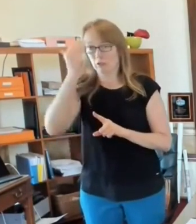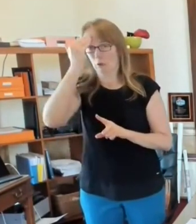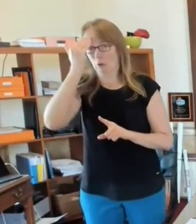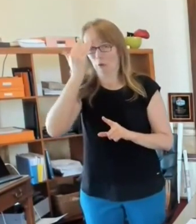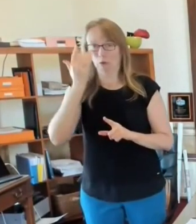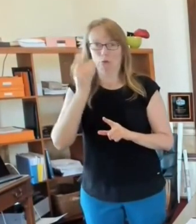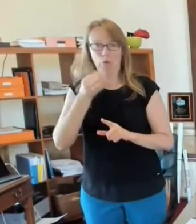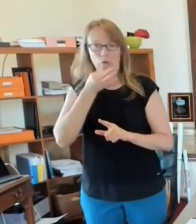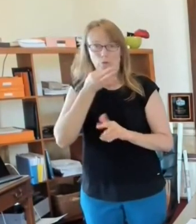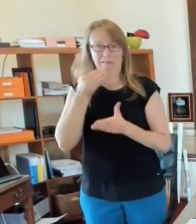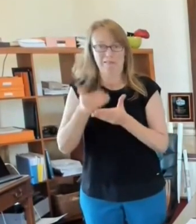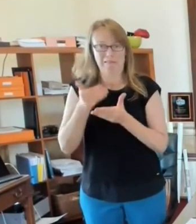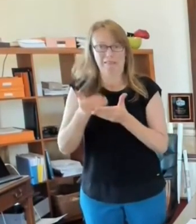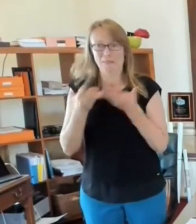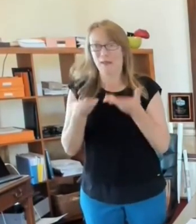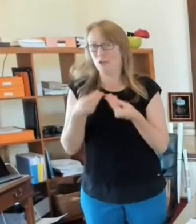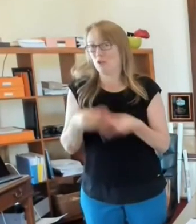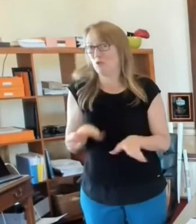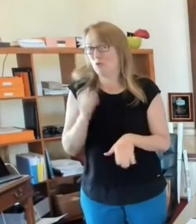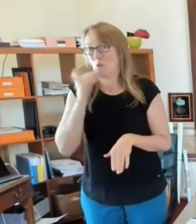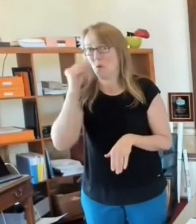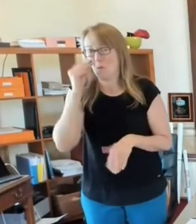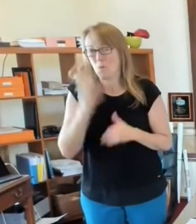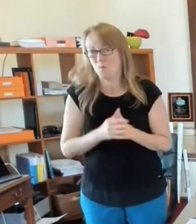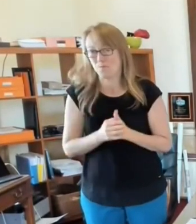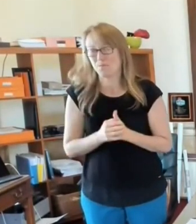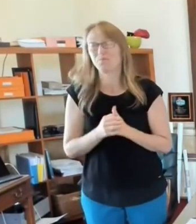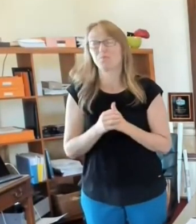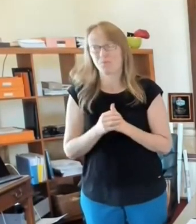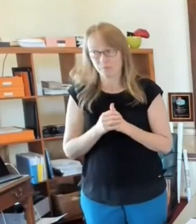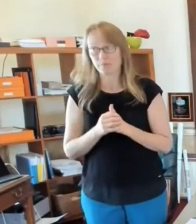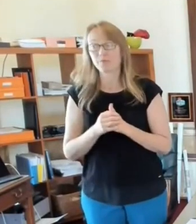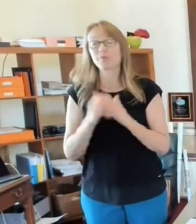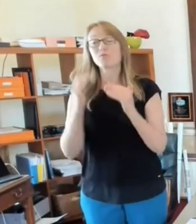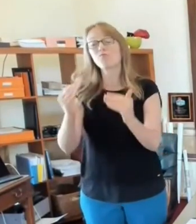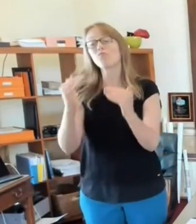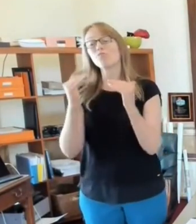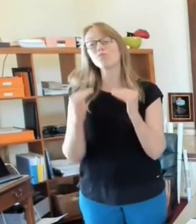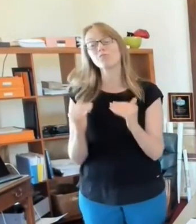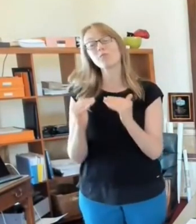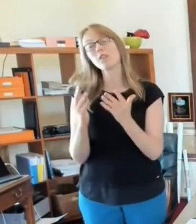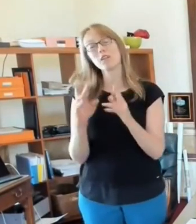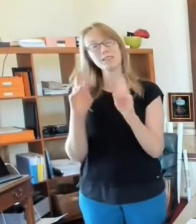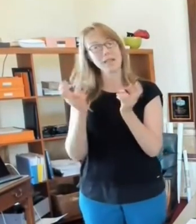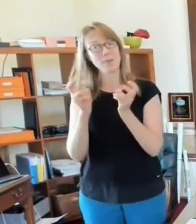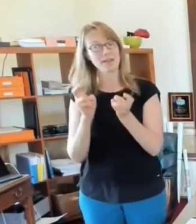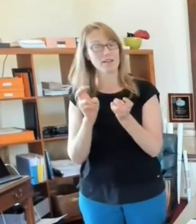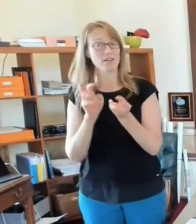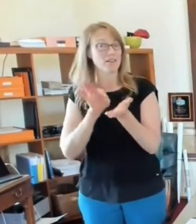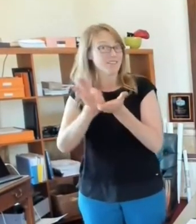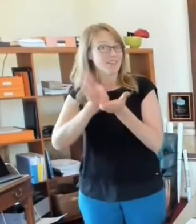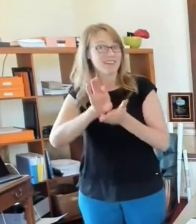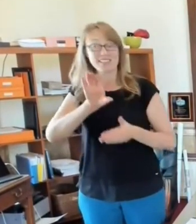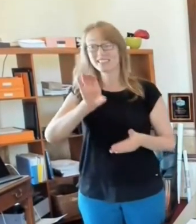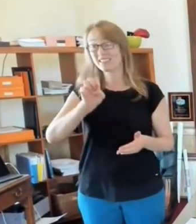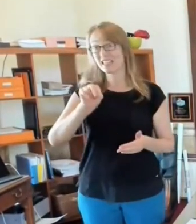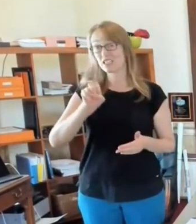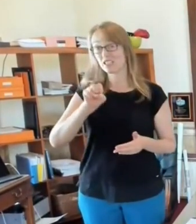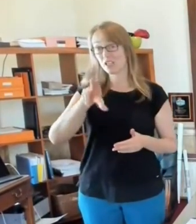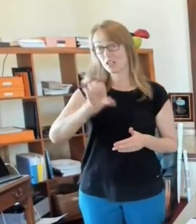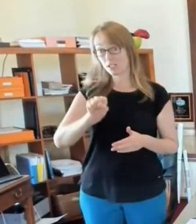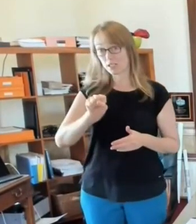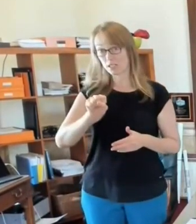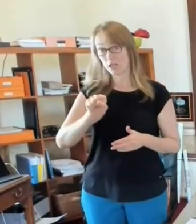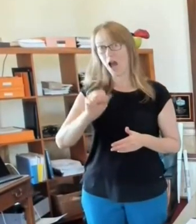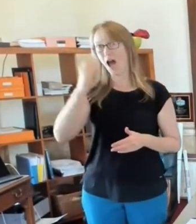Jumping around a little bit here, the census. I know that months ago, months and months ago, you all received the census